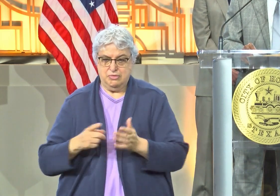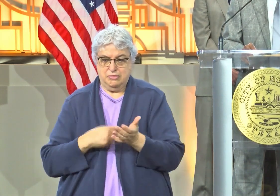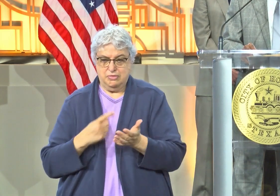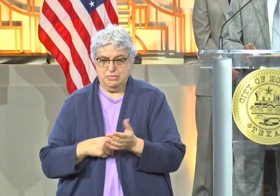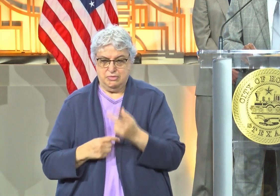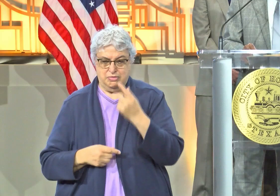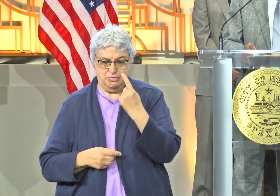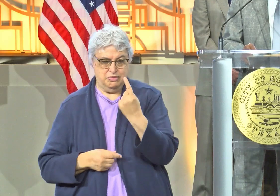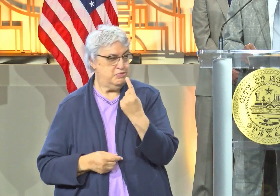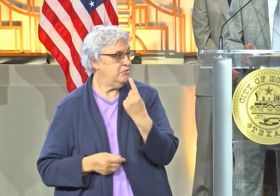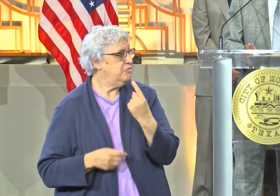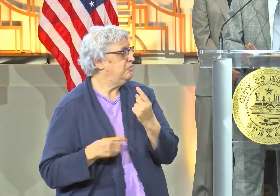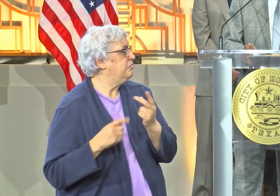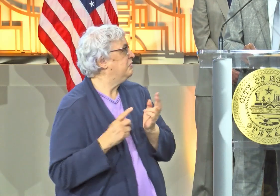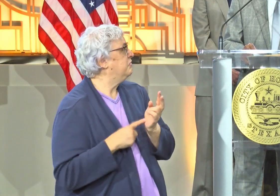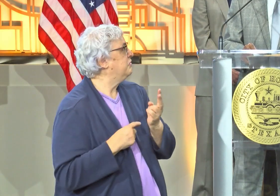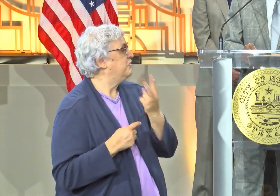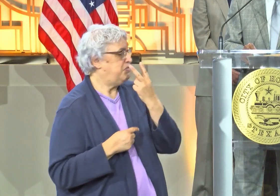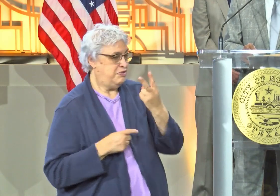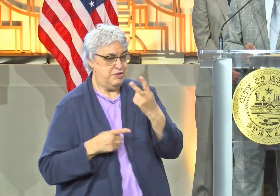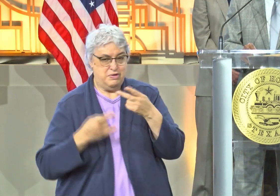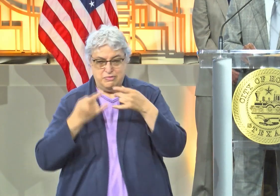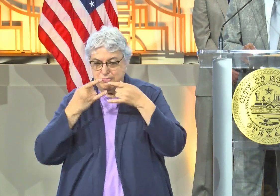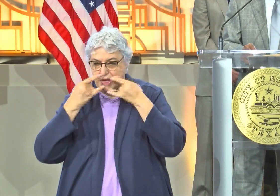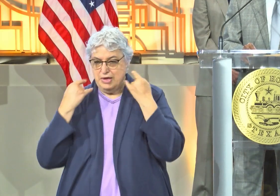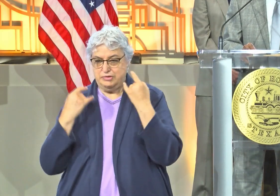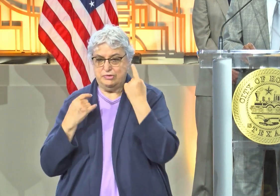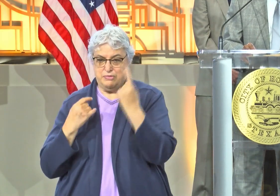one and sometimes I have on two.